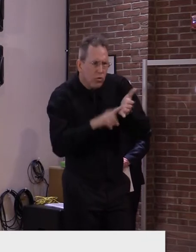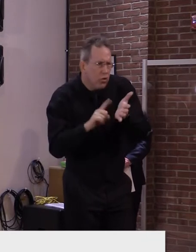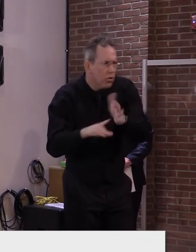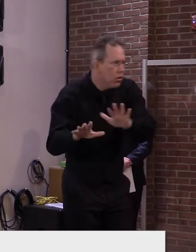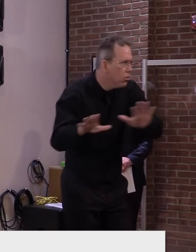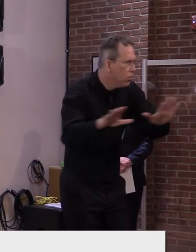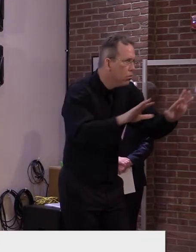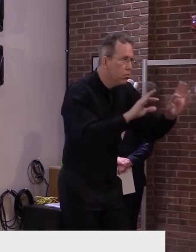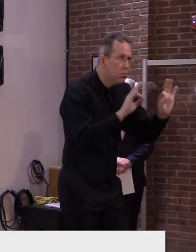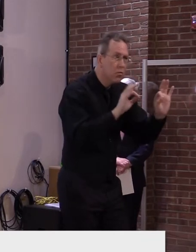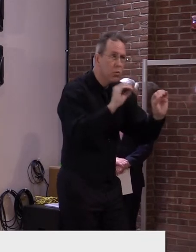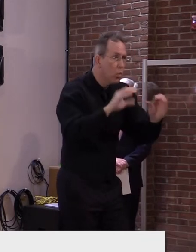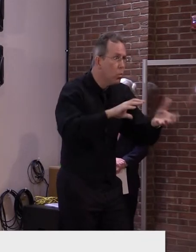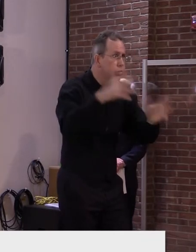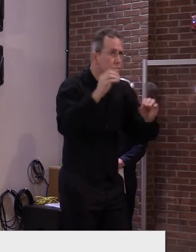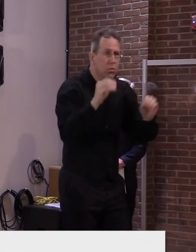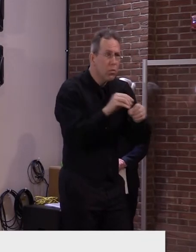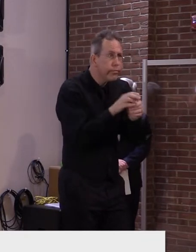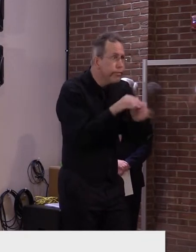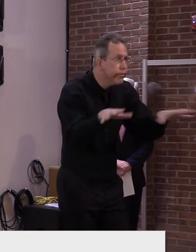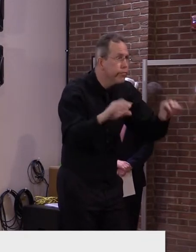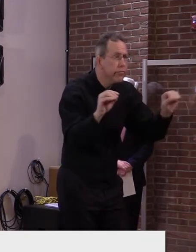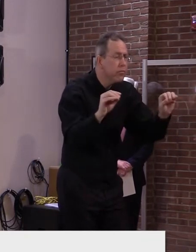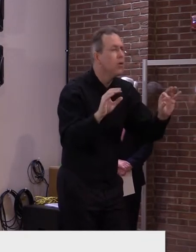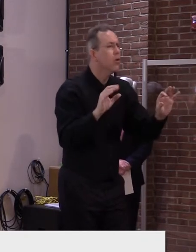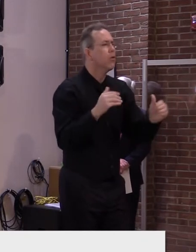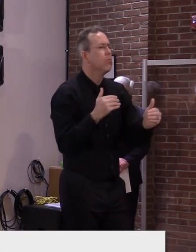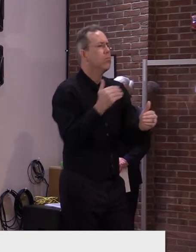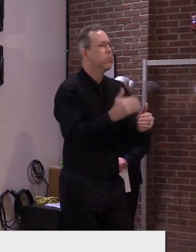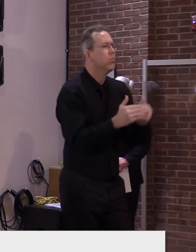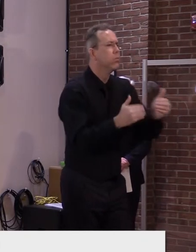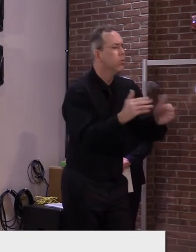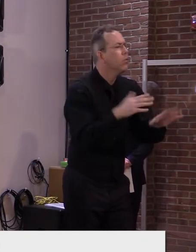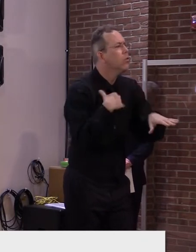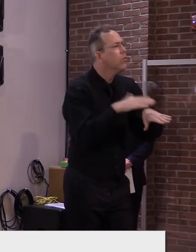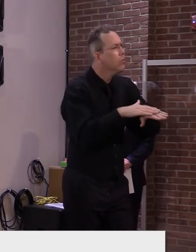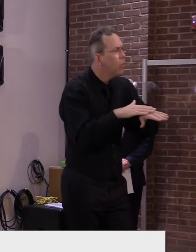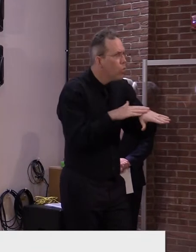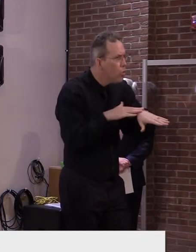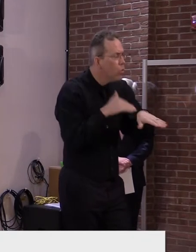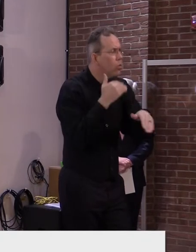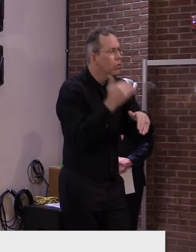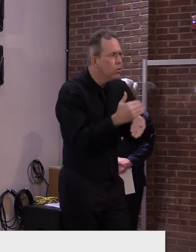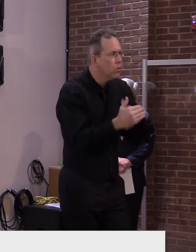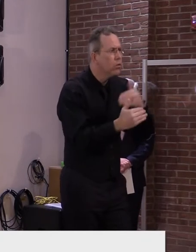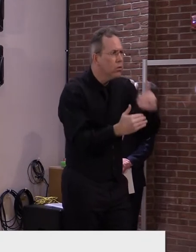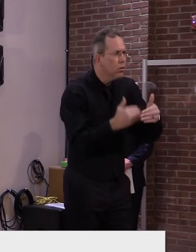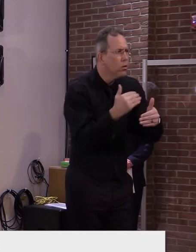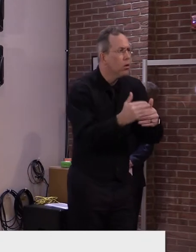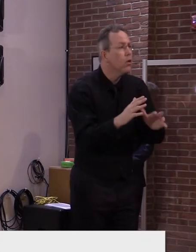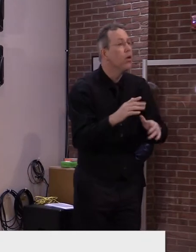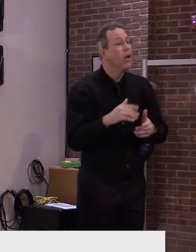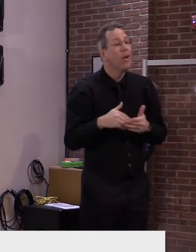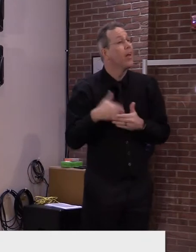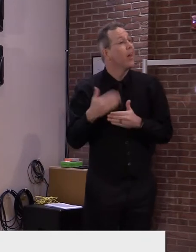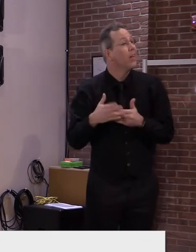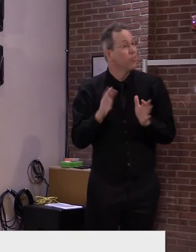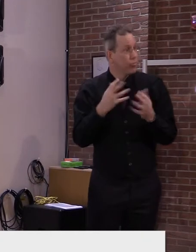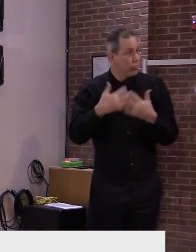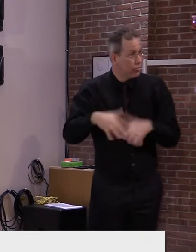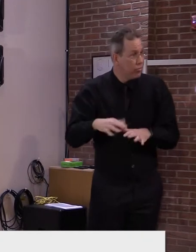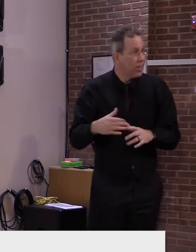lessen the confusion. The next step we're working through is how vaccinations will impact multi household gatherings.